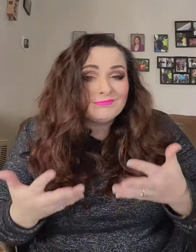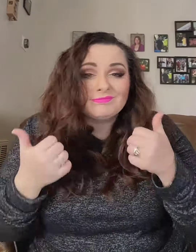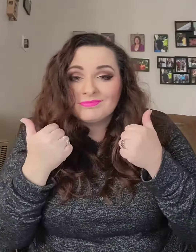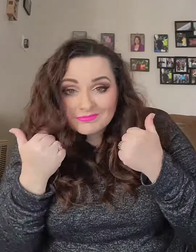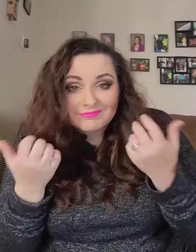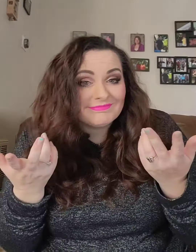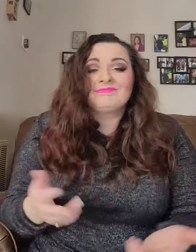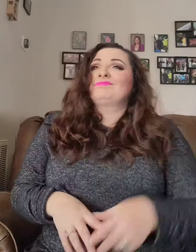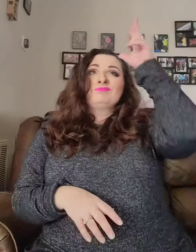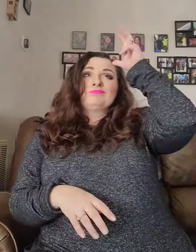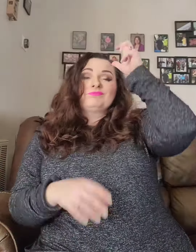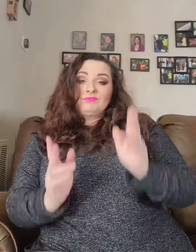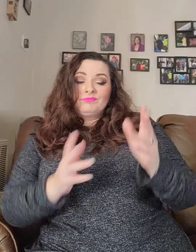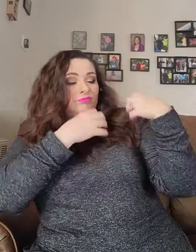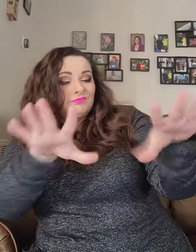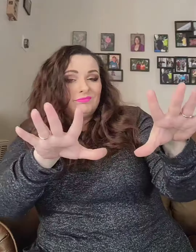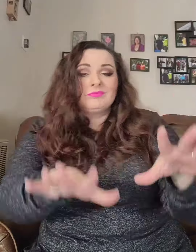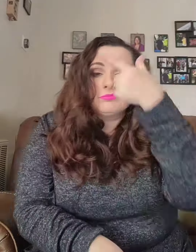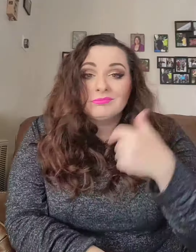devil off me, cause I hear God calling me